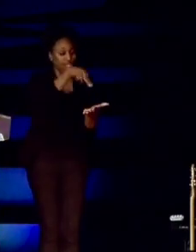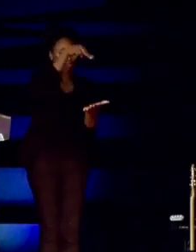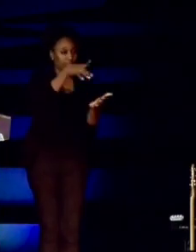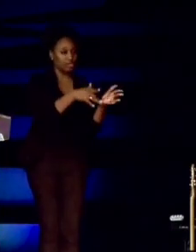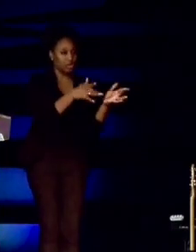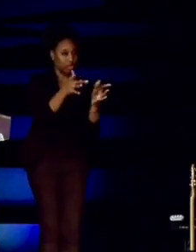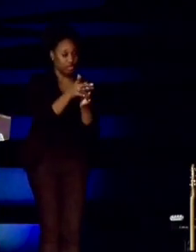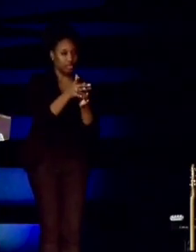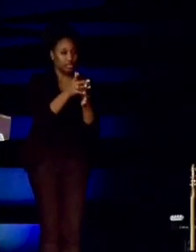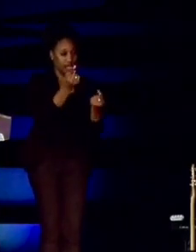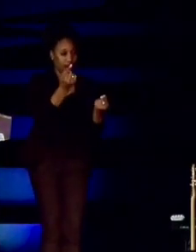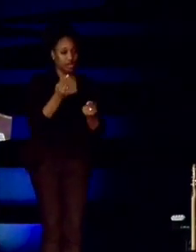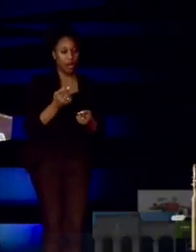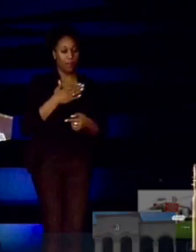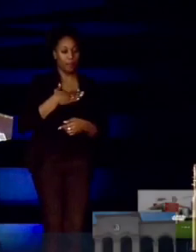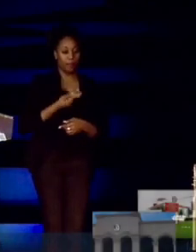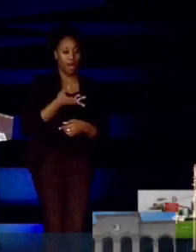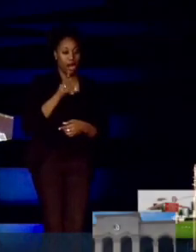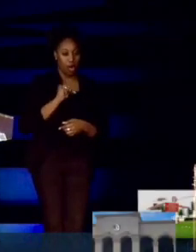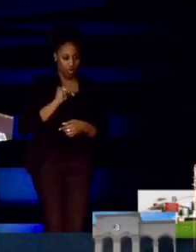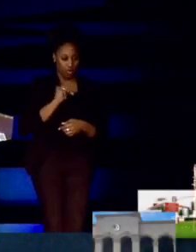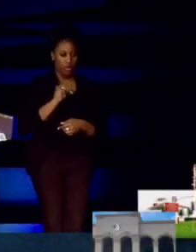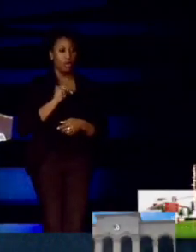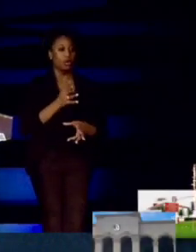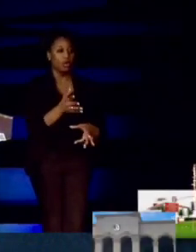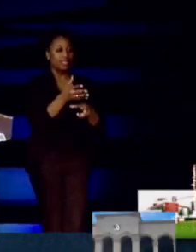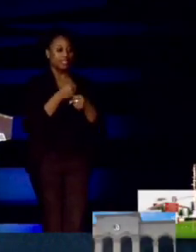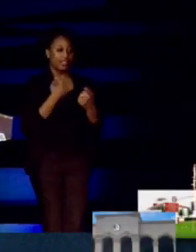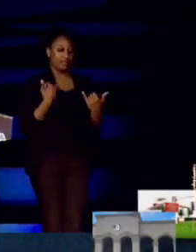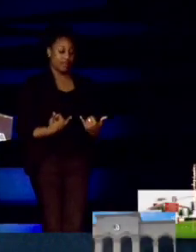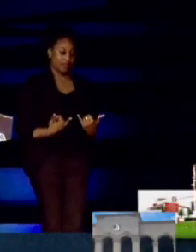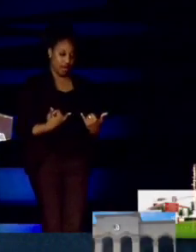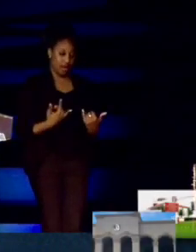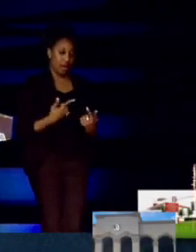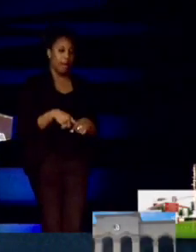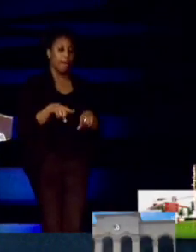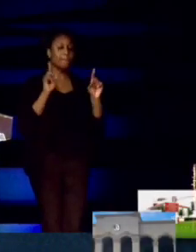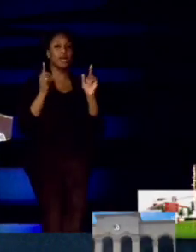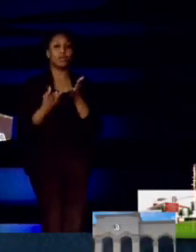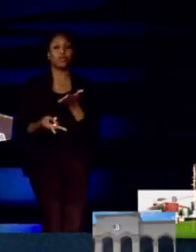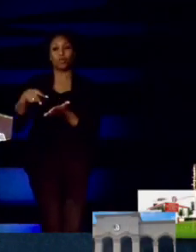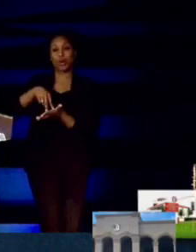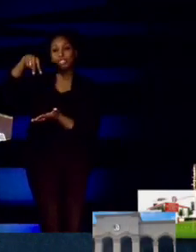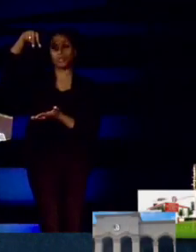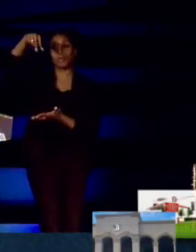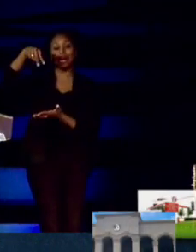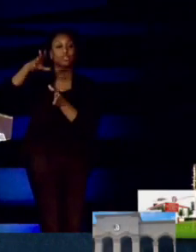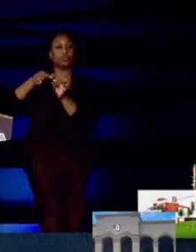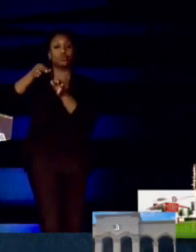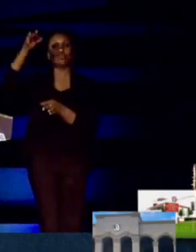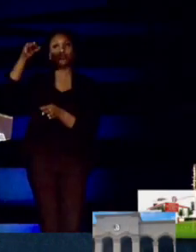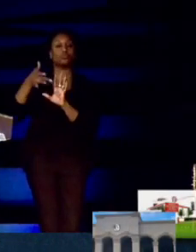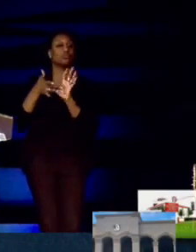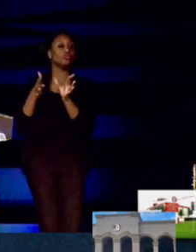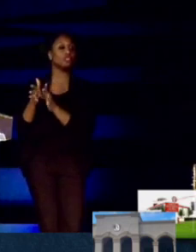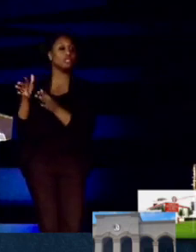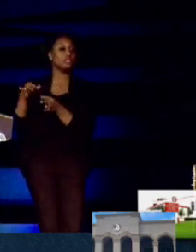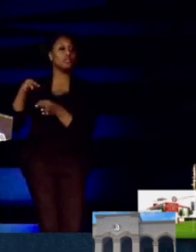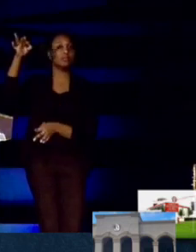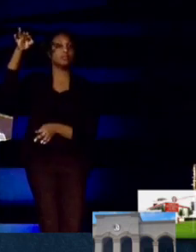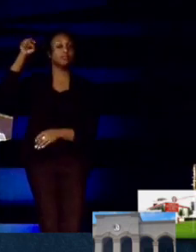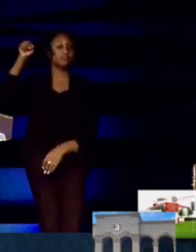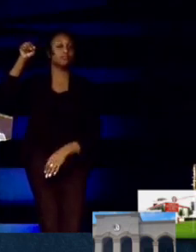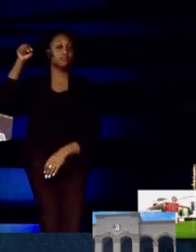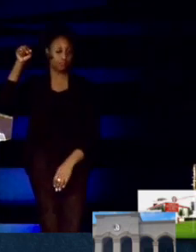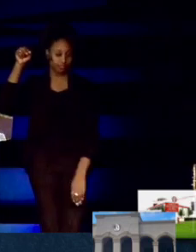own and my own received me not. But the resurrected Jesus said, where's Thomas at?